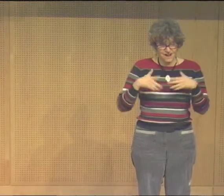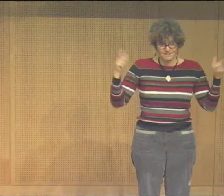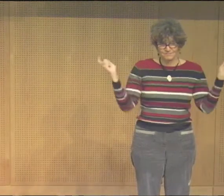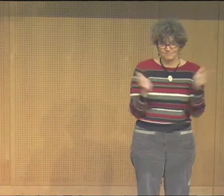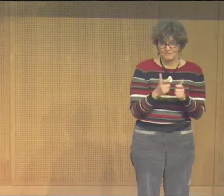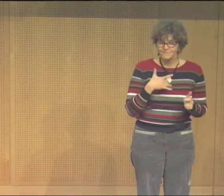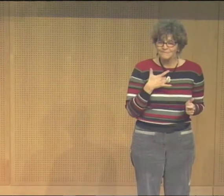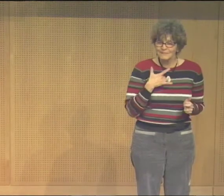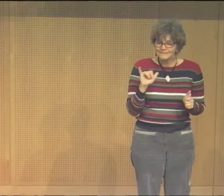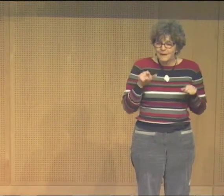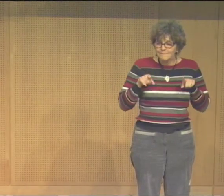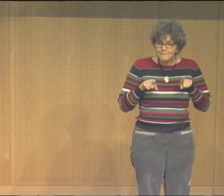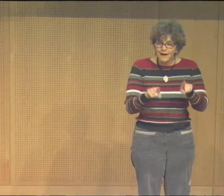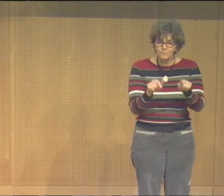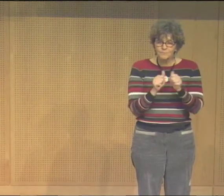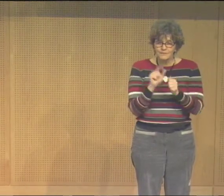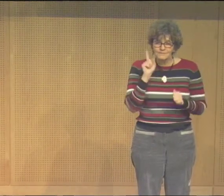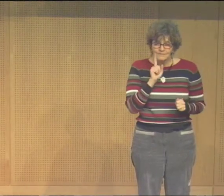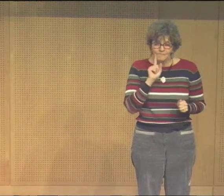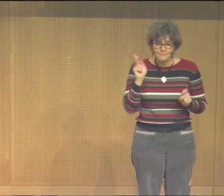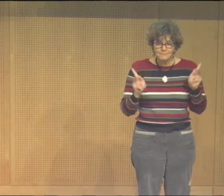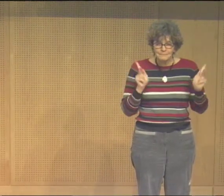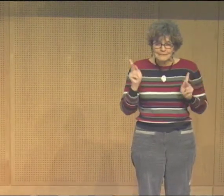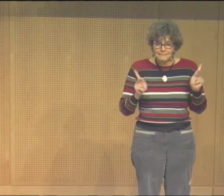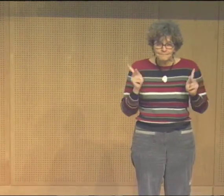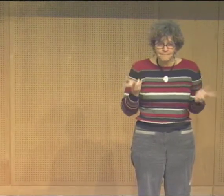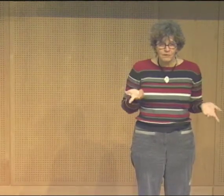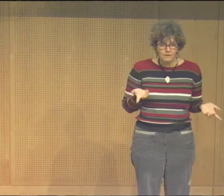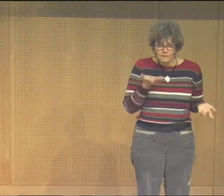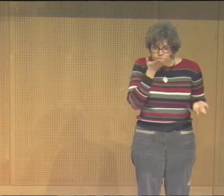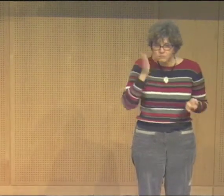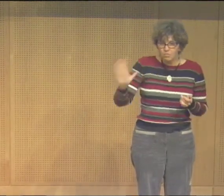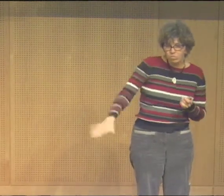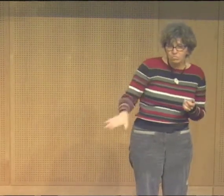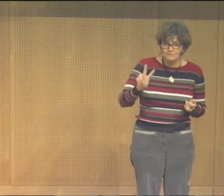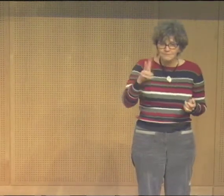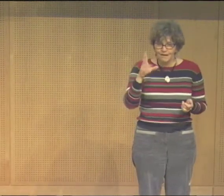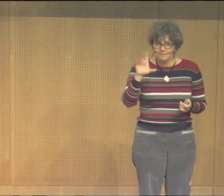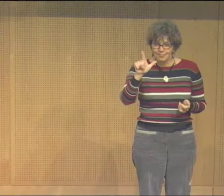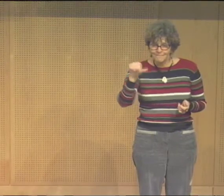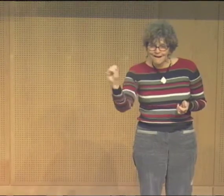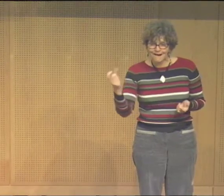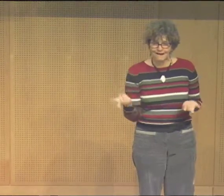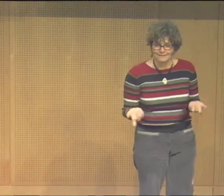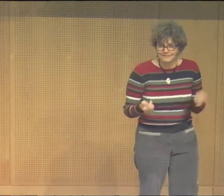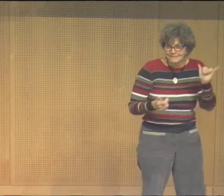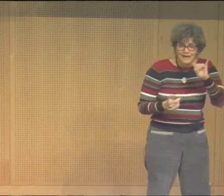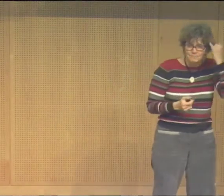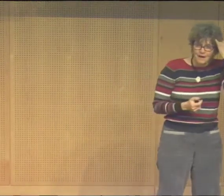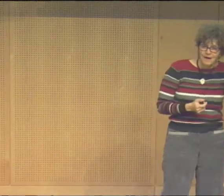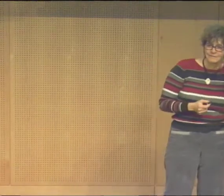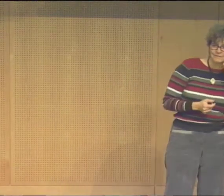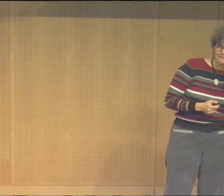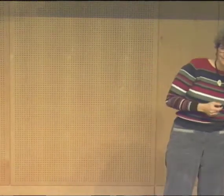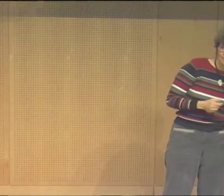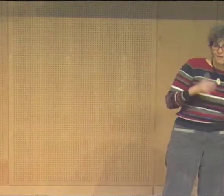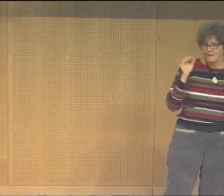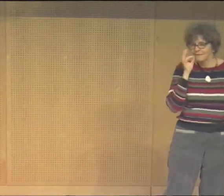Because you know that the Americans were decimated. I think that Native Americans were decimated in here. And were treated as